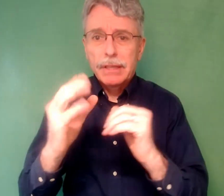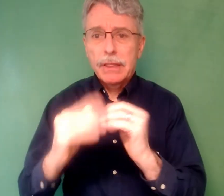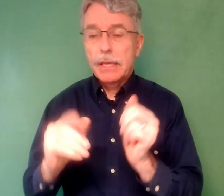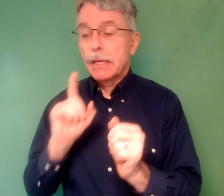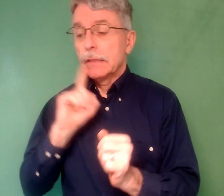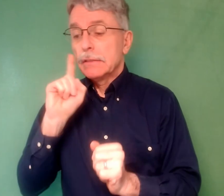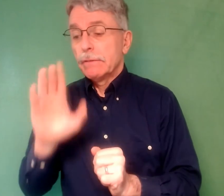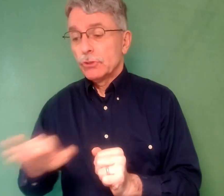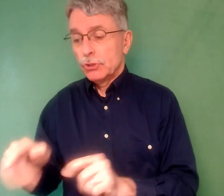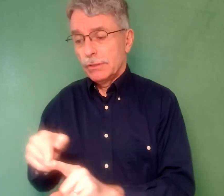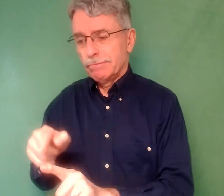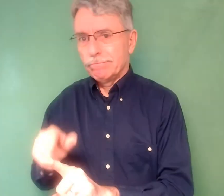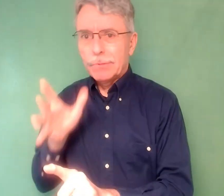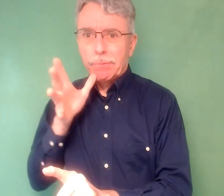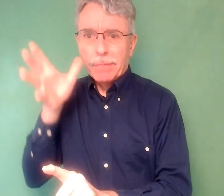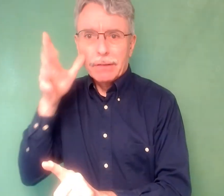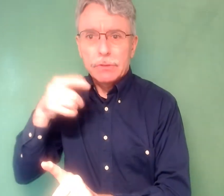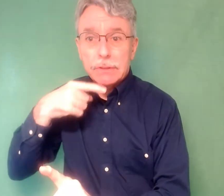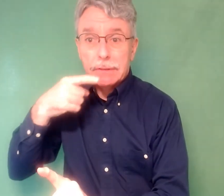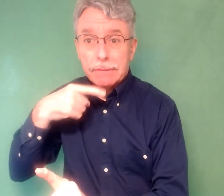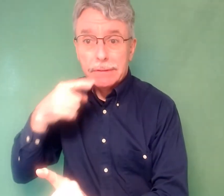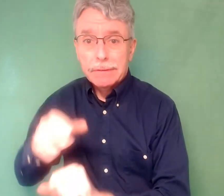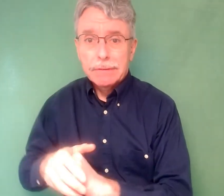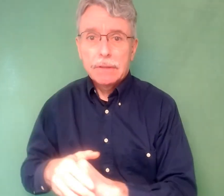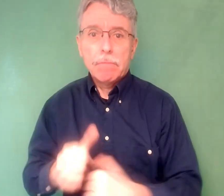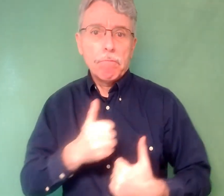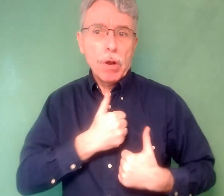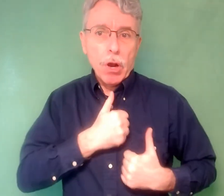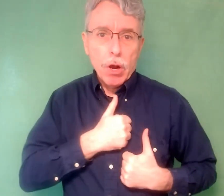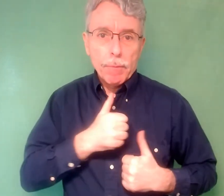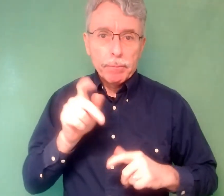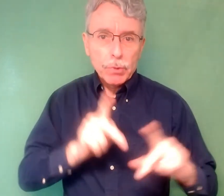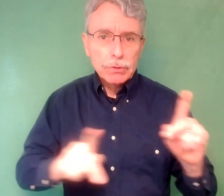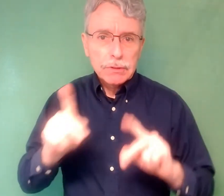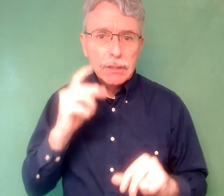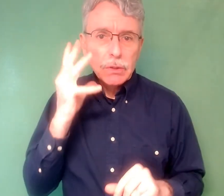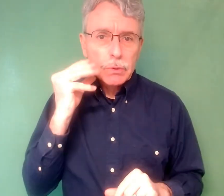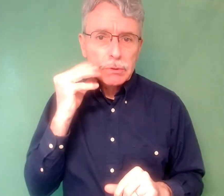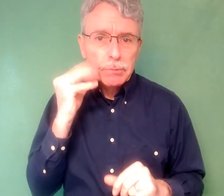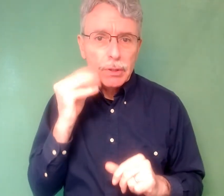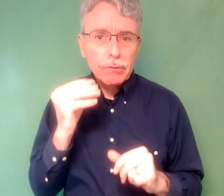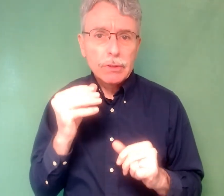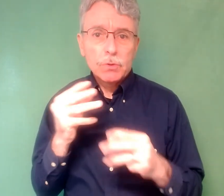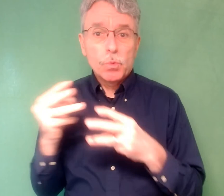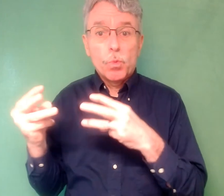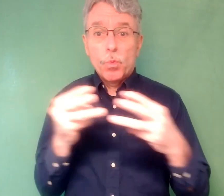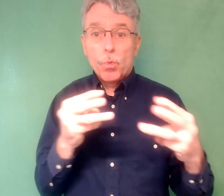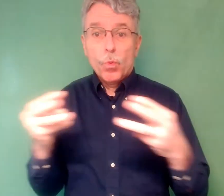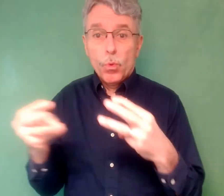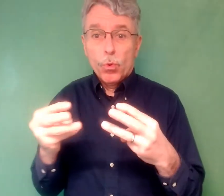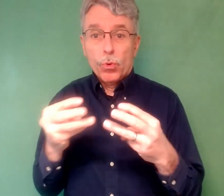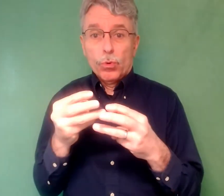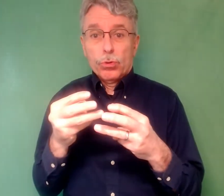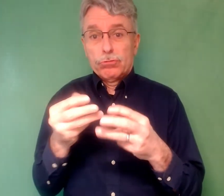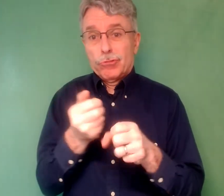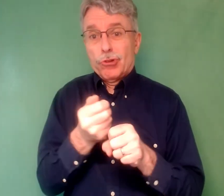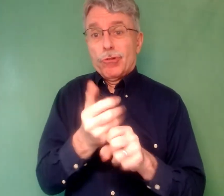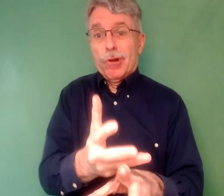attempt to understand the lives of deaf people. They identify difficulties in having adequate participation of deaf citizens in